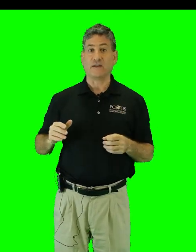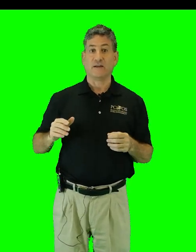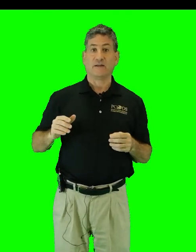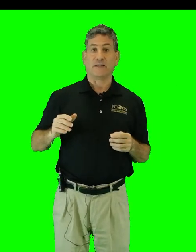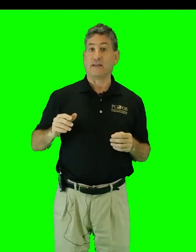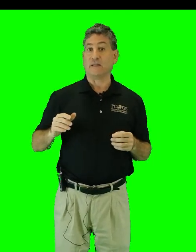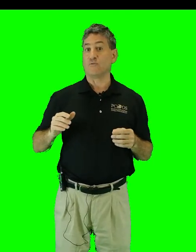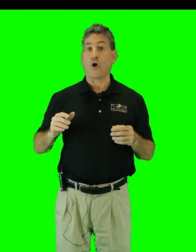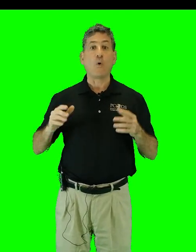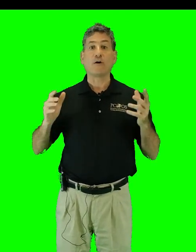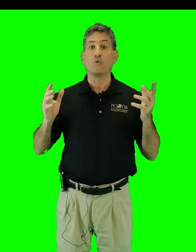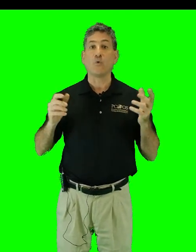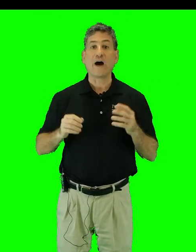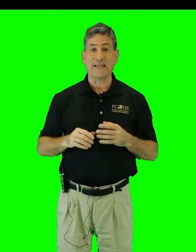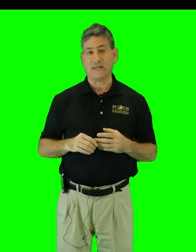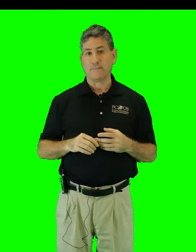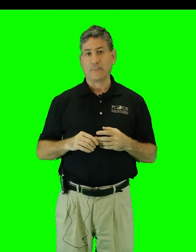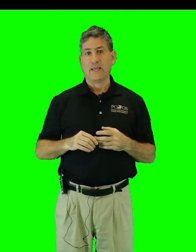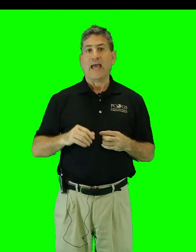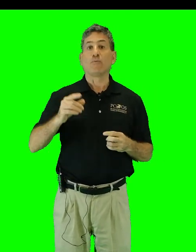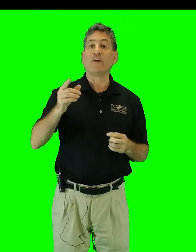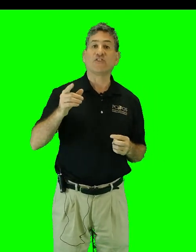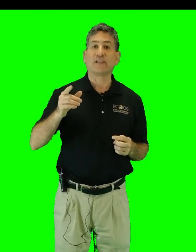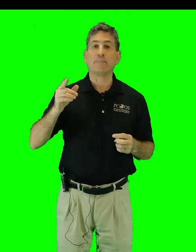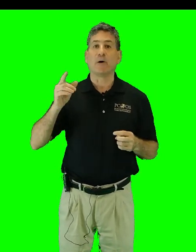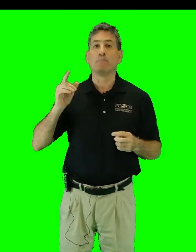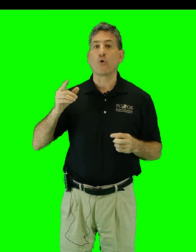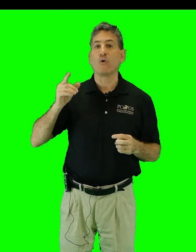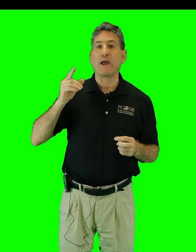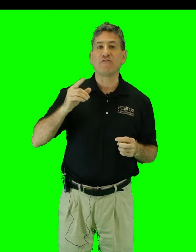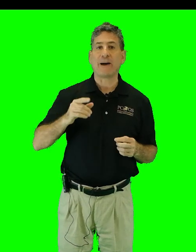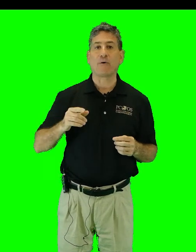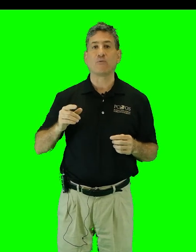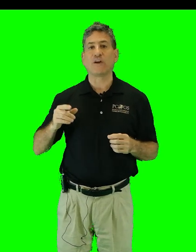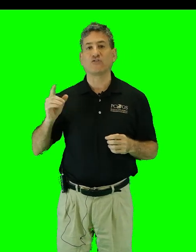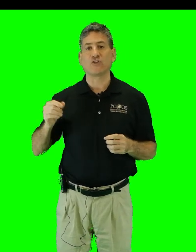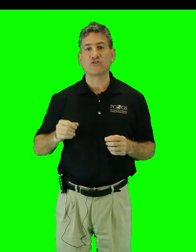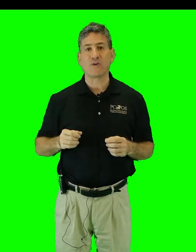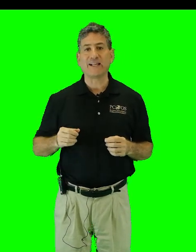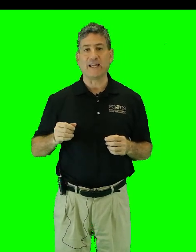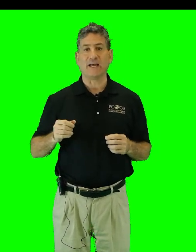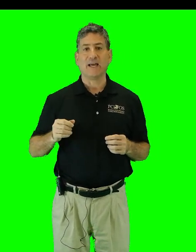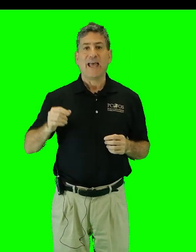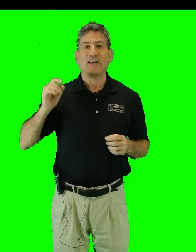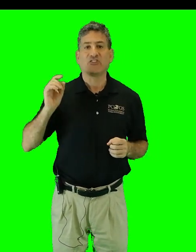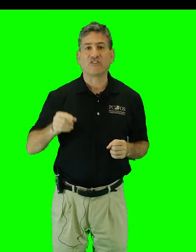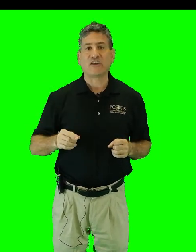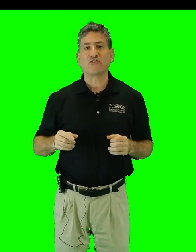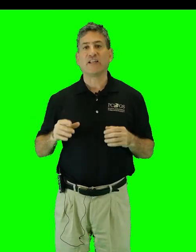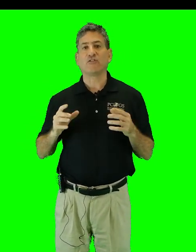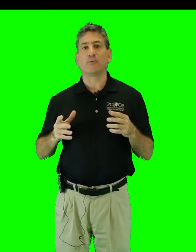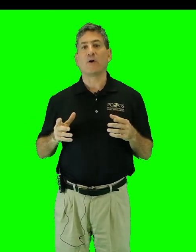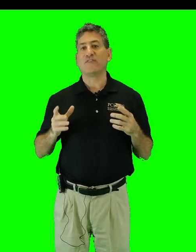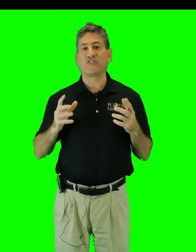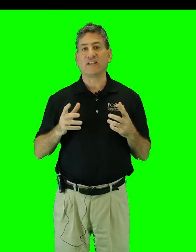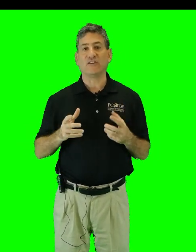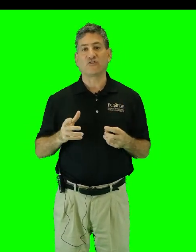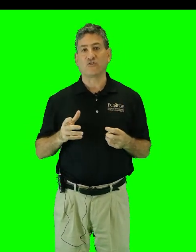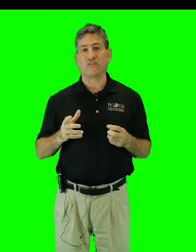like in Oahu Hawaii and recently Bombora Wave Power in Western Australia has successfully deployed this clean source of